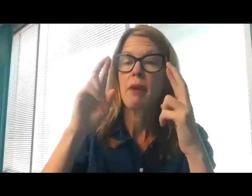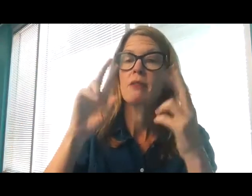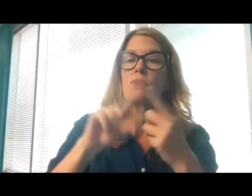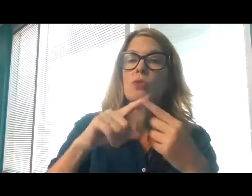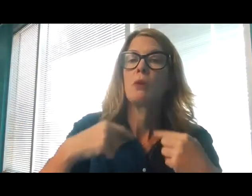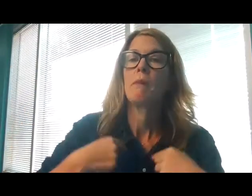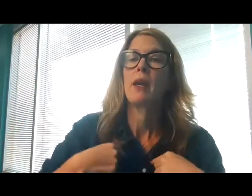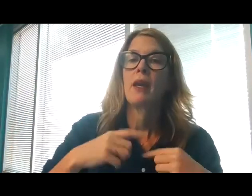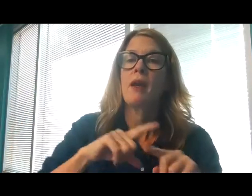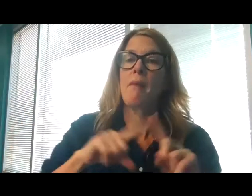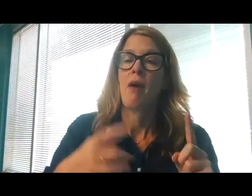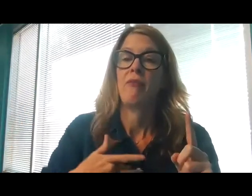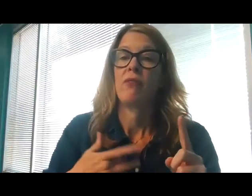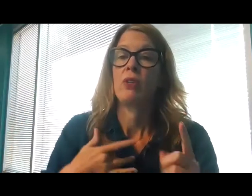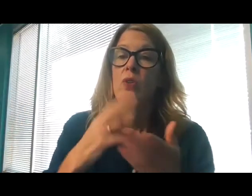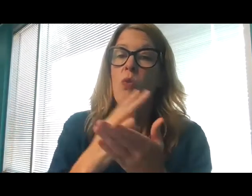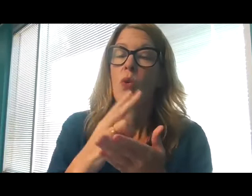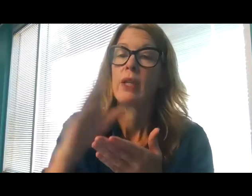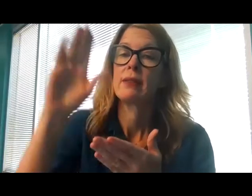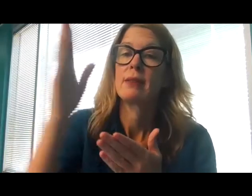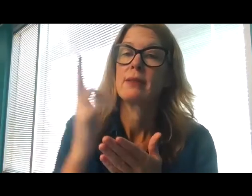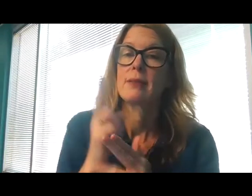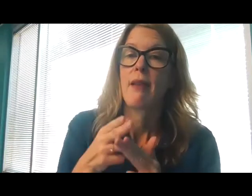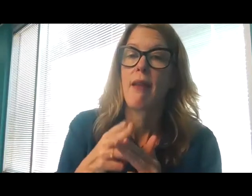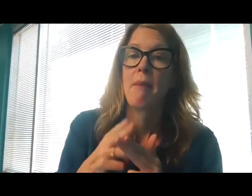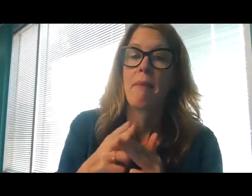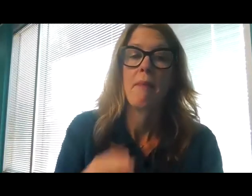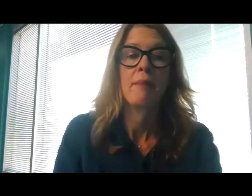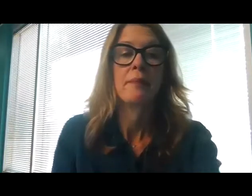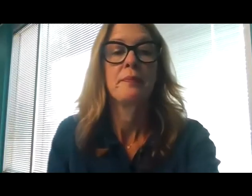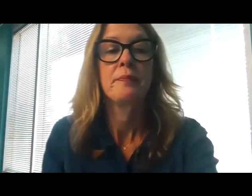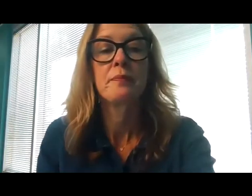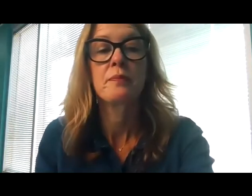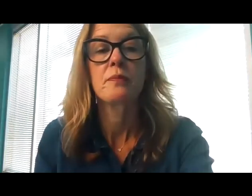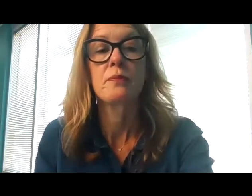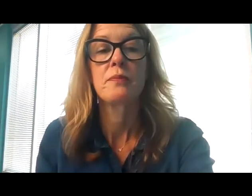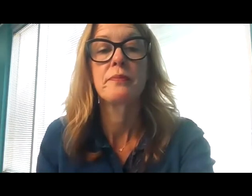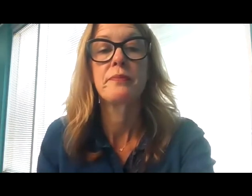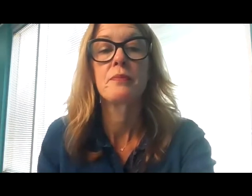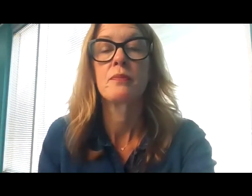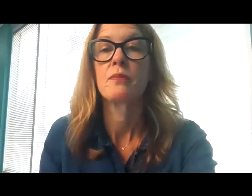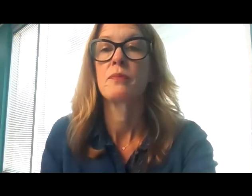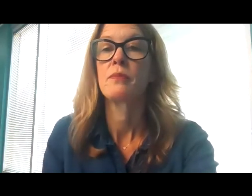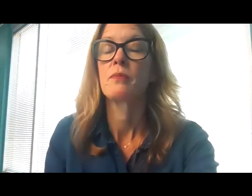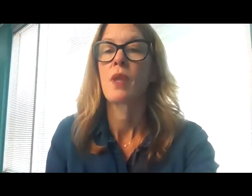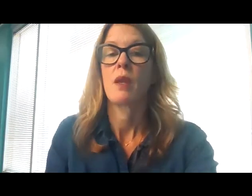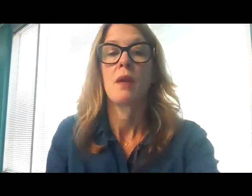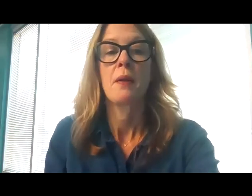holy is his name. My soul doth